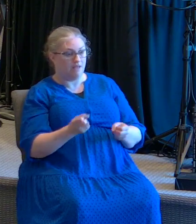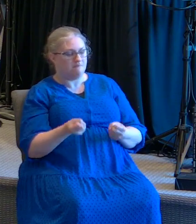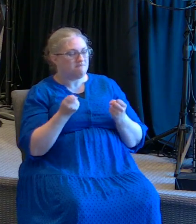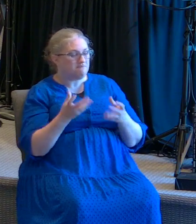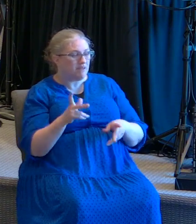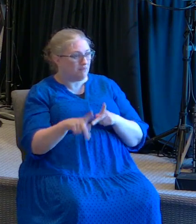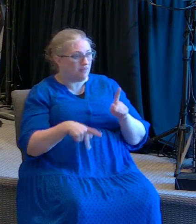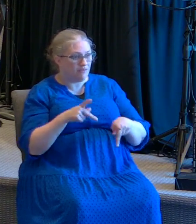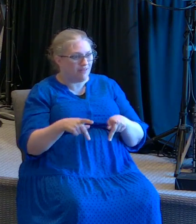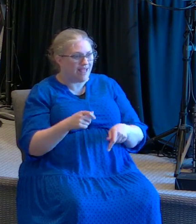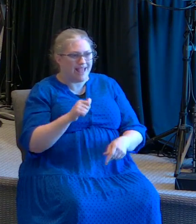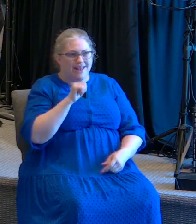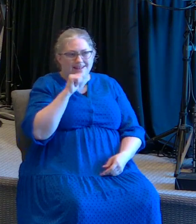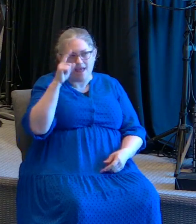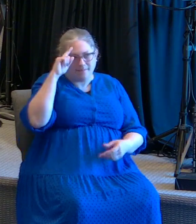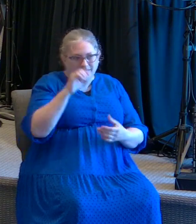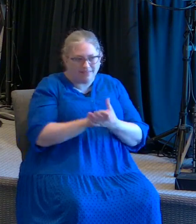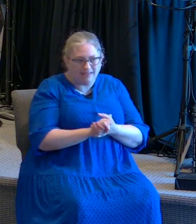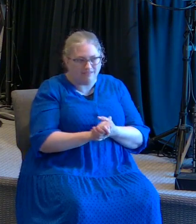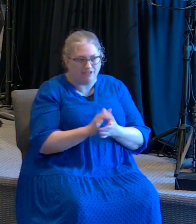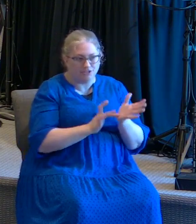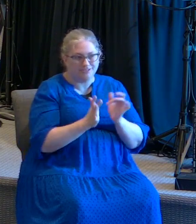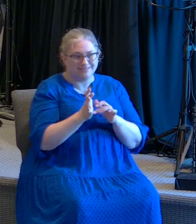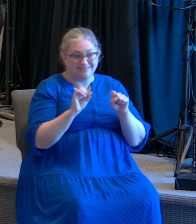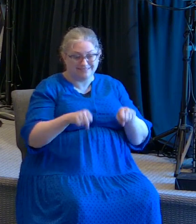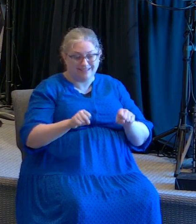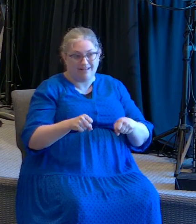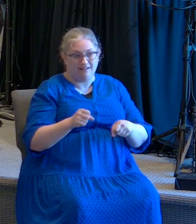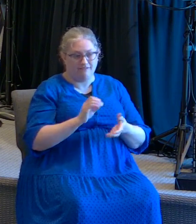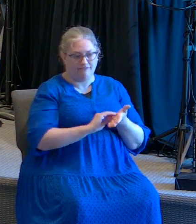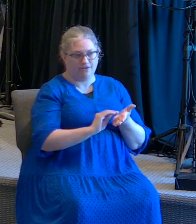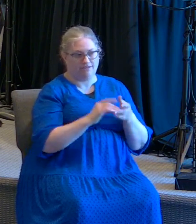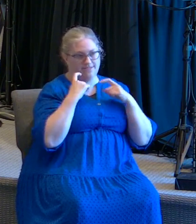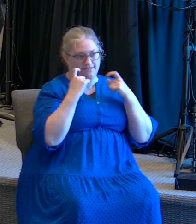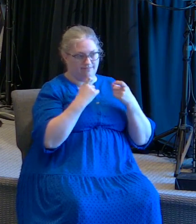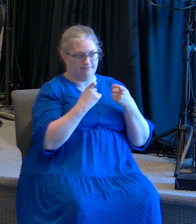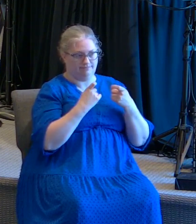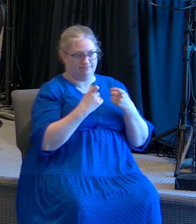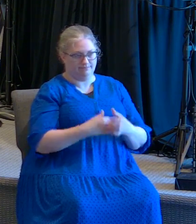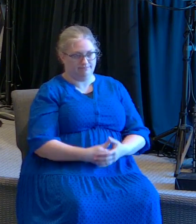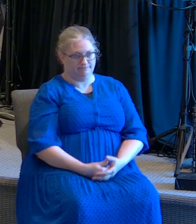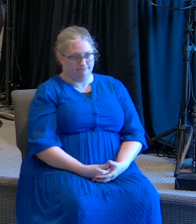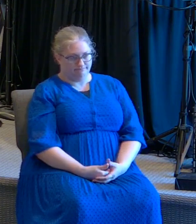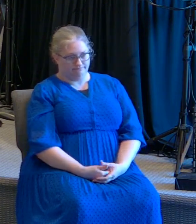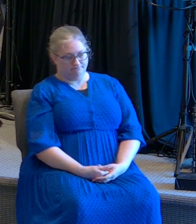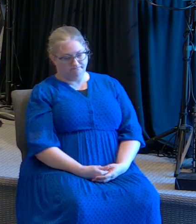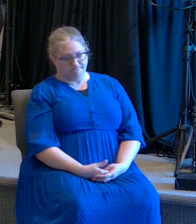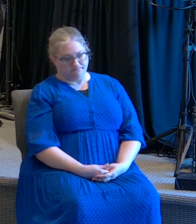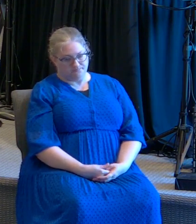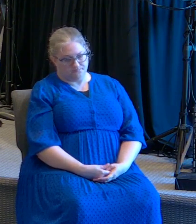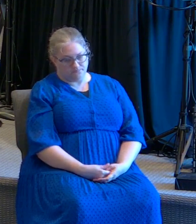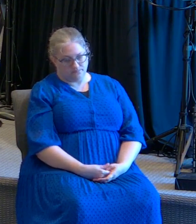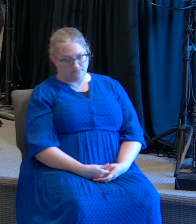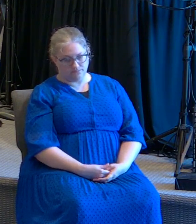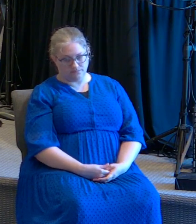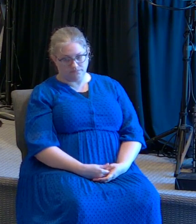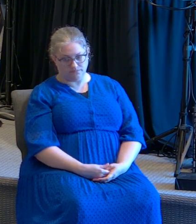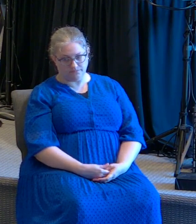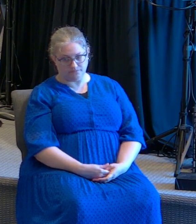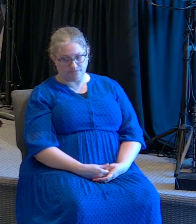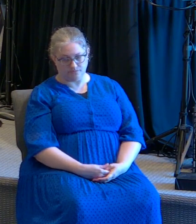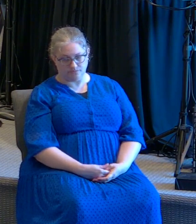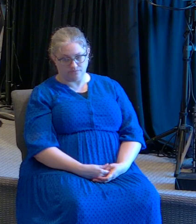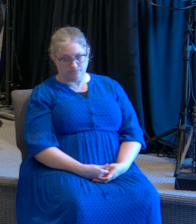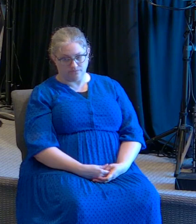sin. Había gente en ese pocento, en ese cuarto, que no creían que el Señor Jesús podía perdonar